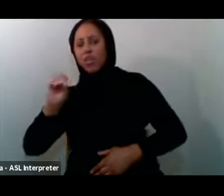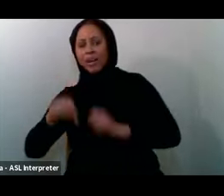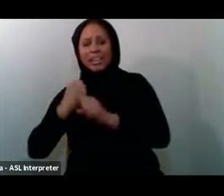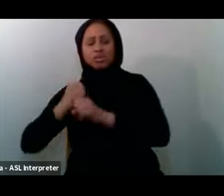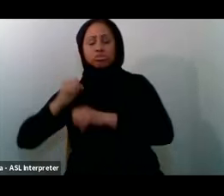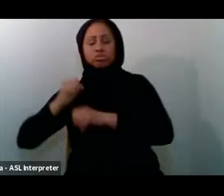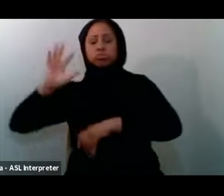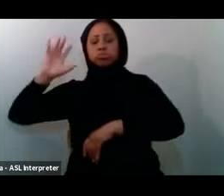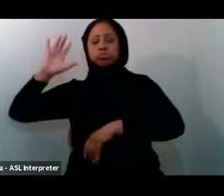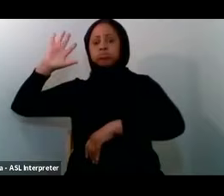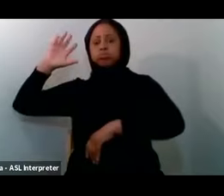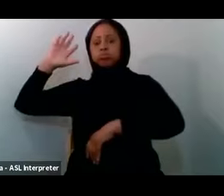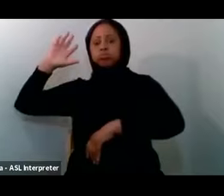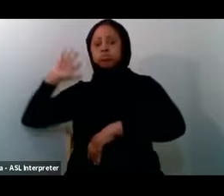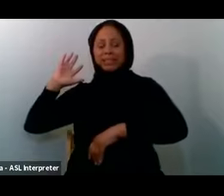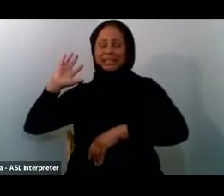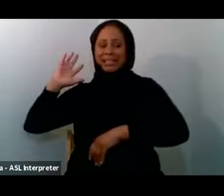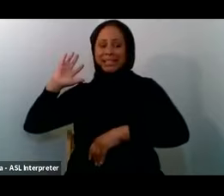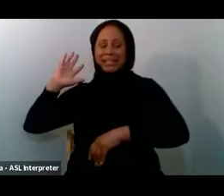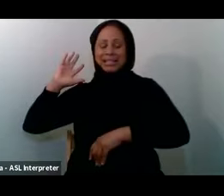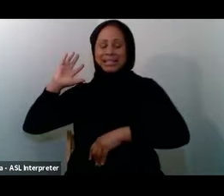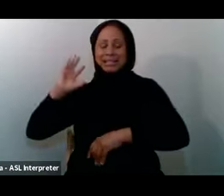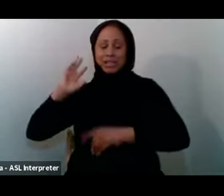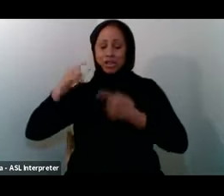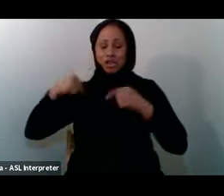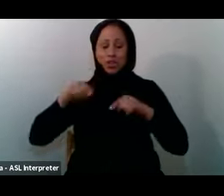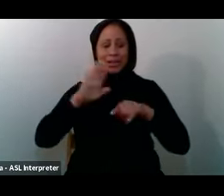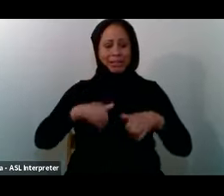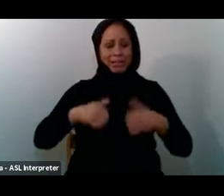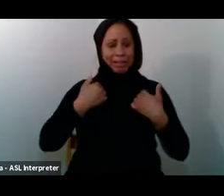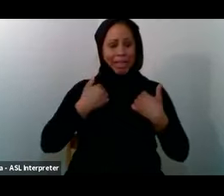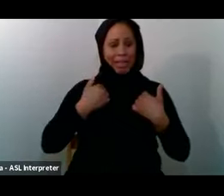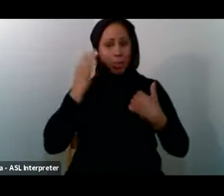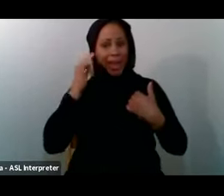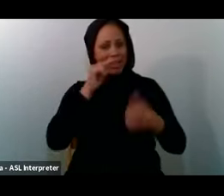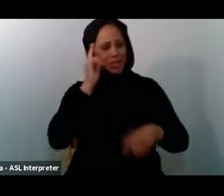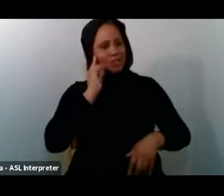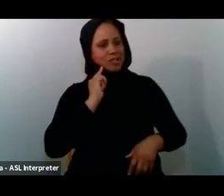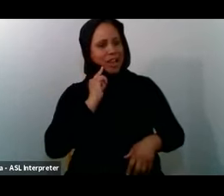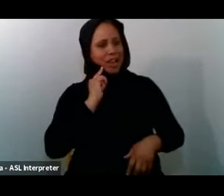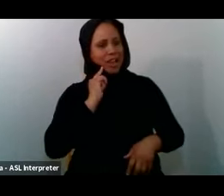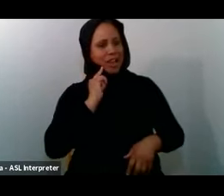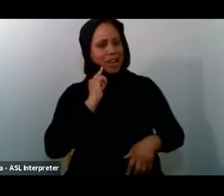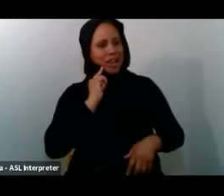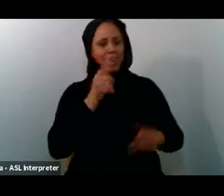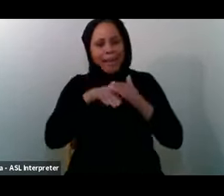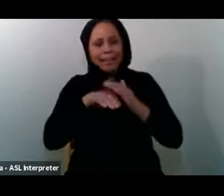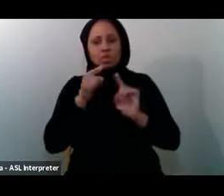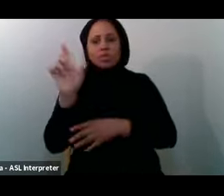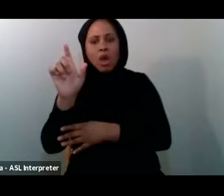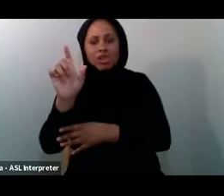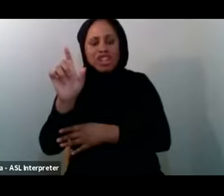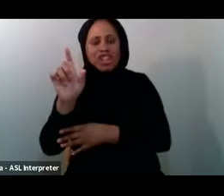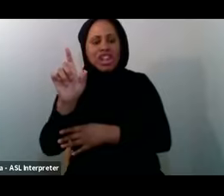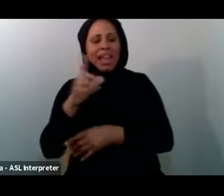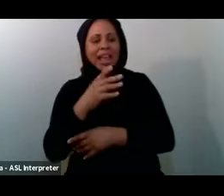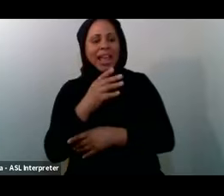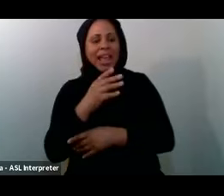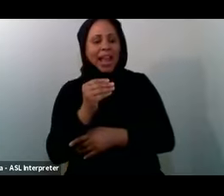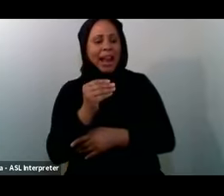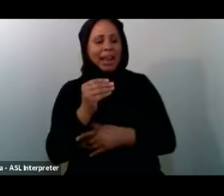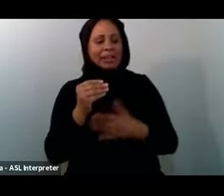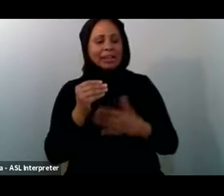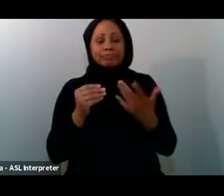Life As he Was a Deaf Person That having Access to The masjid Having Access to The khutbahs And the Message of The